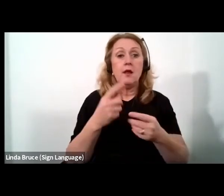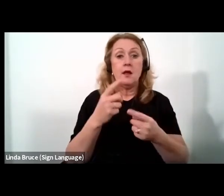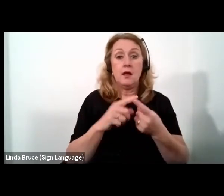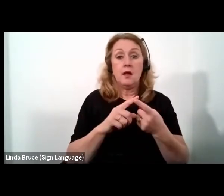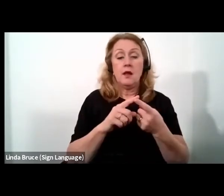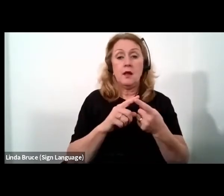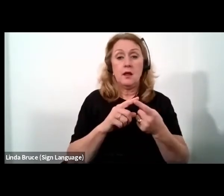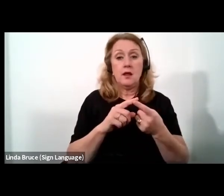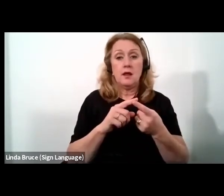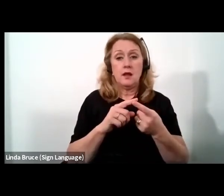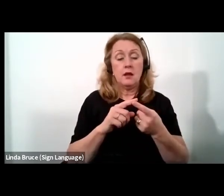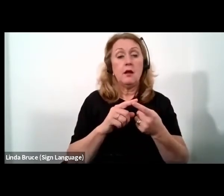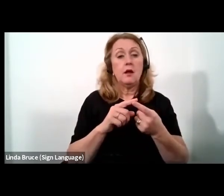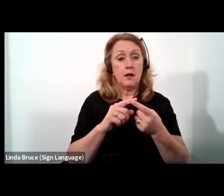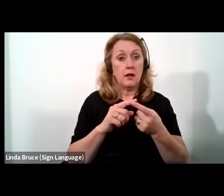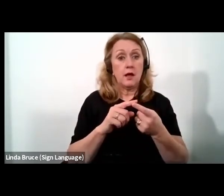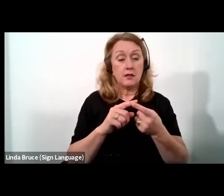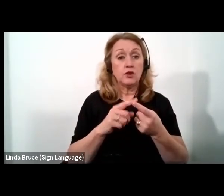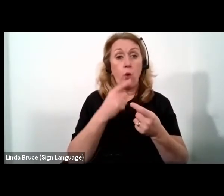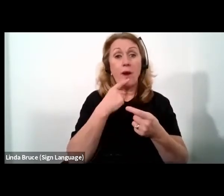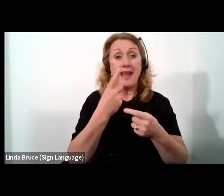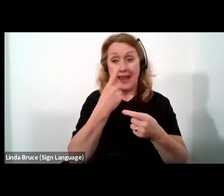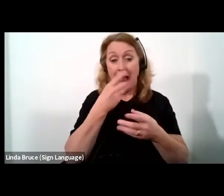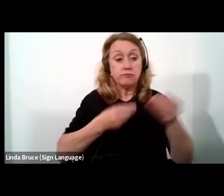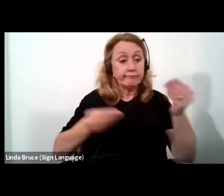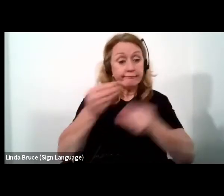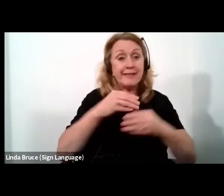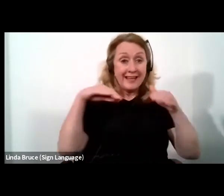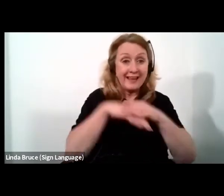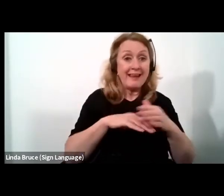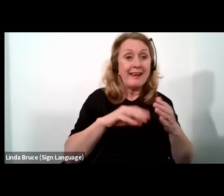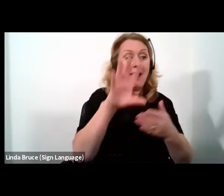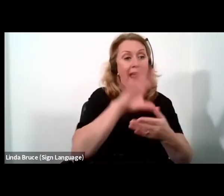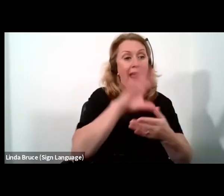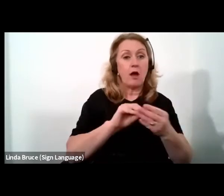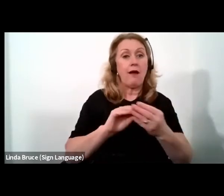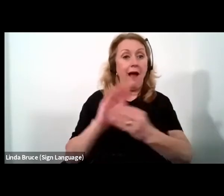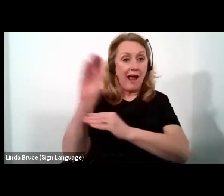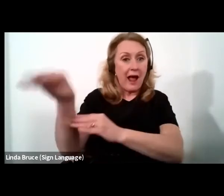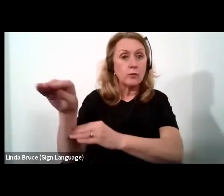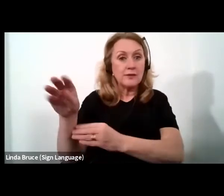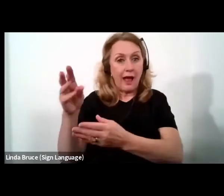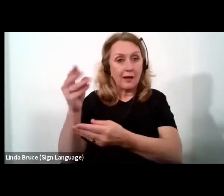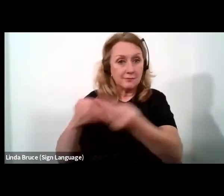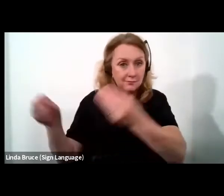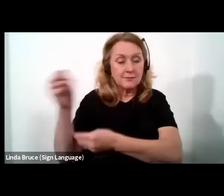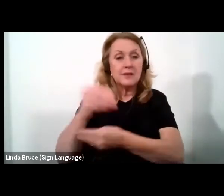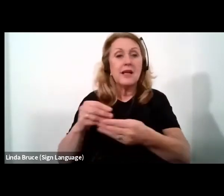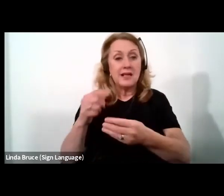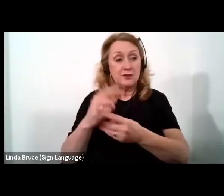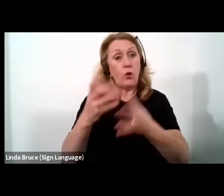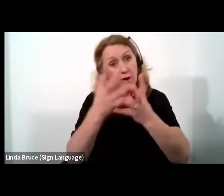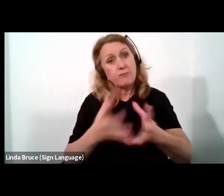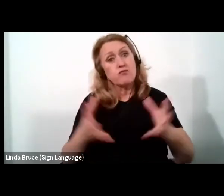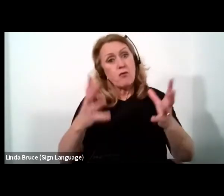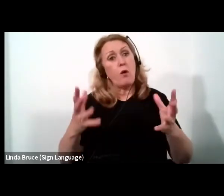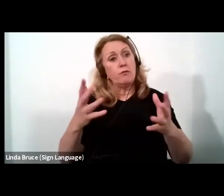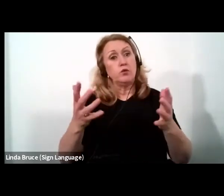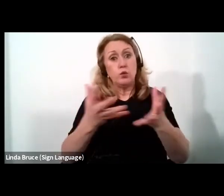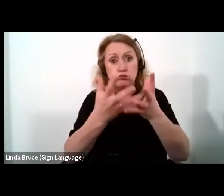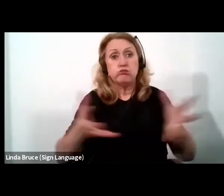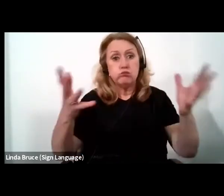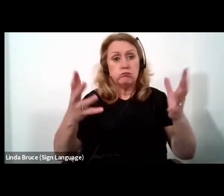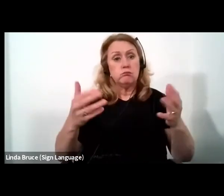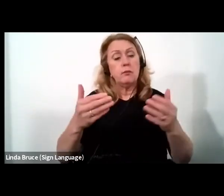extra and intra-African trade and sustain higher rates of growth to accelerate the process of